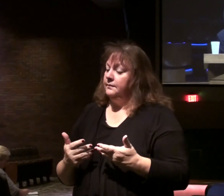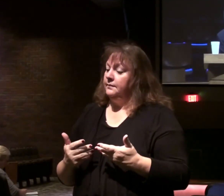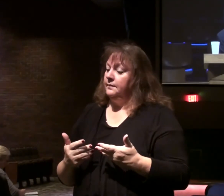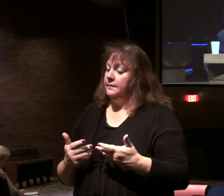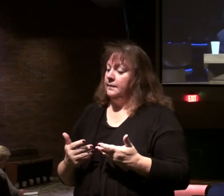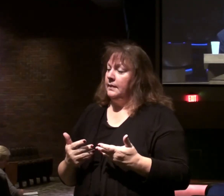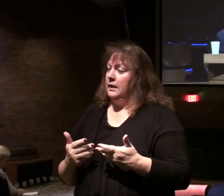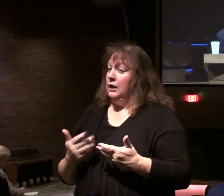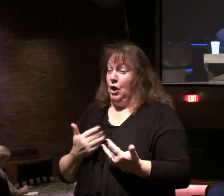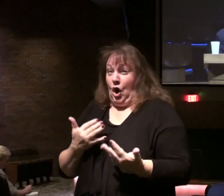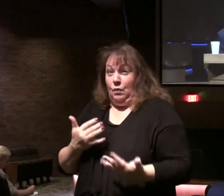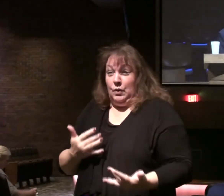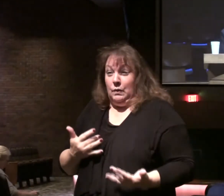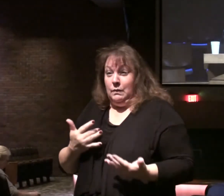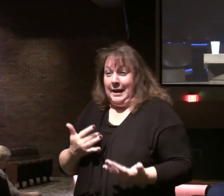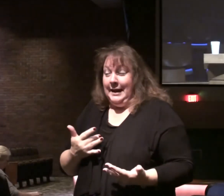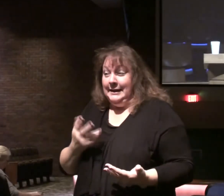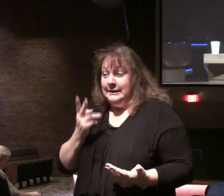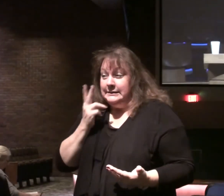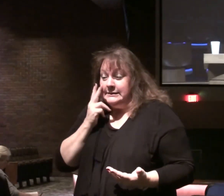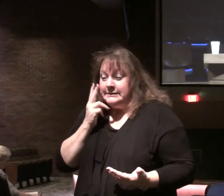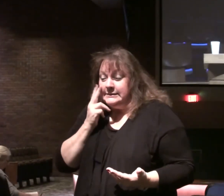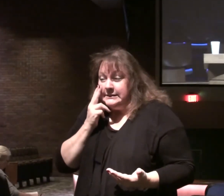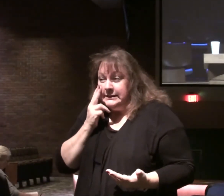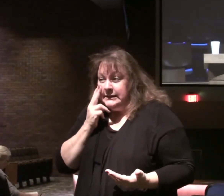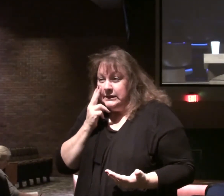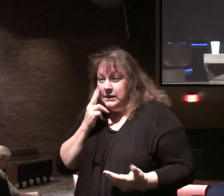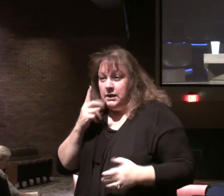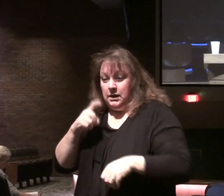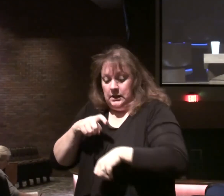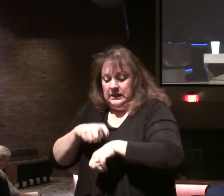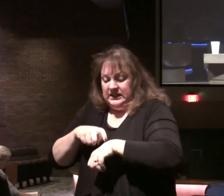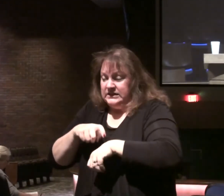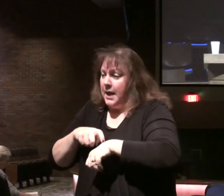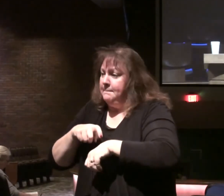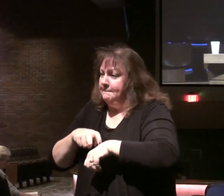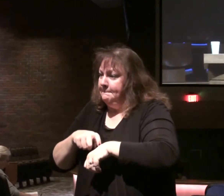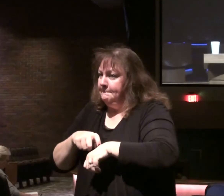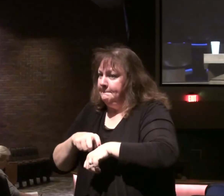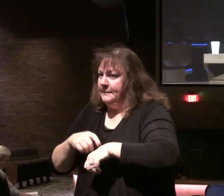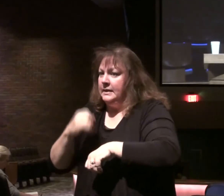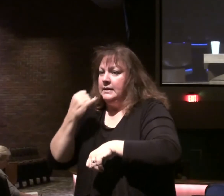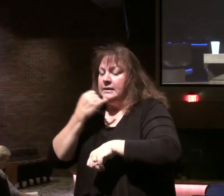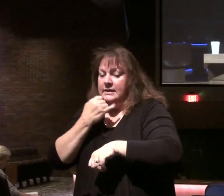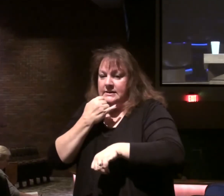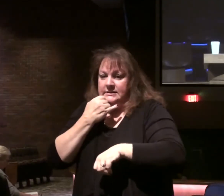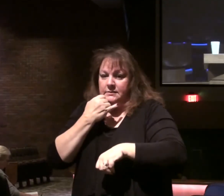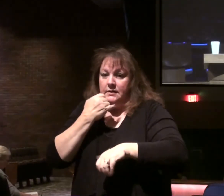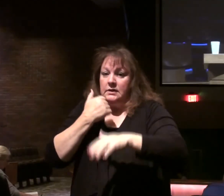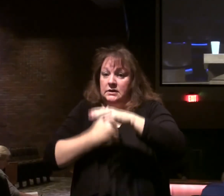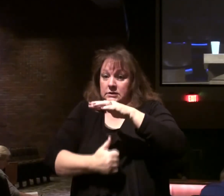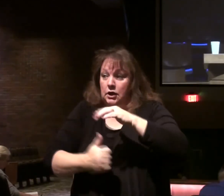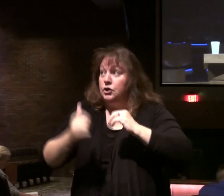not only anticipating. You can see the kind of time. Israel under judgment.